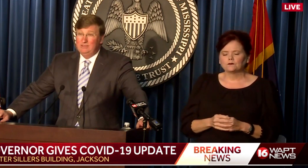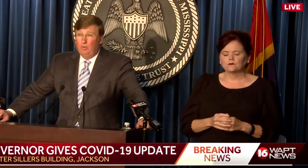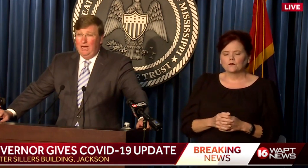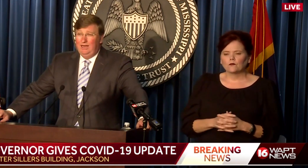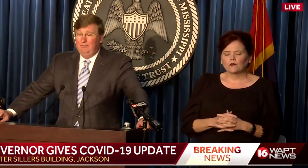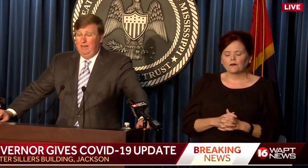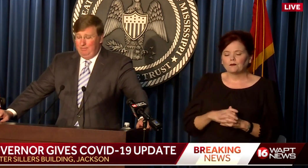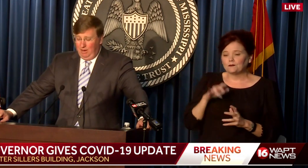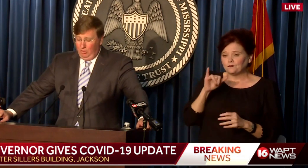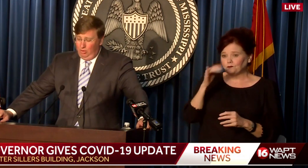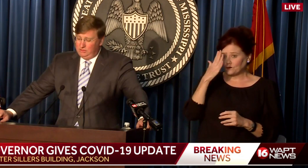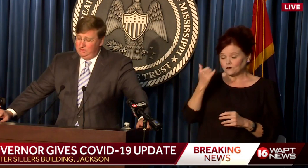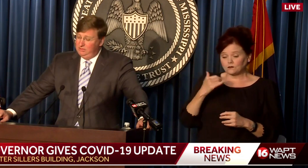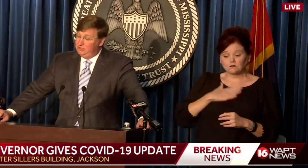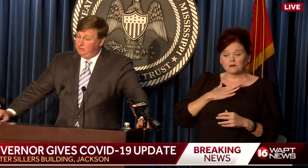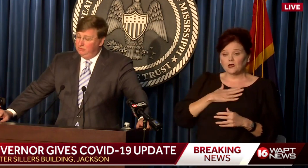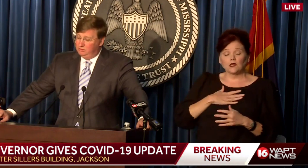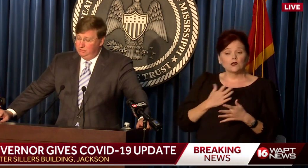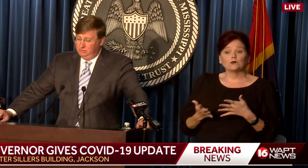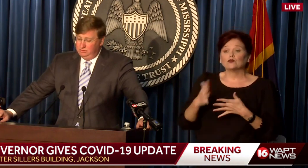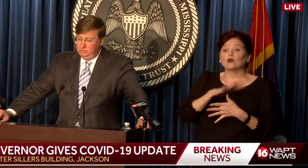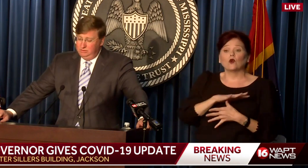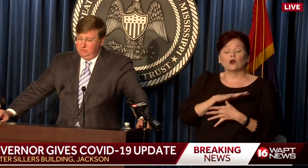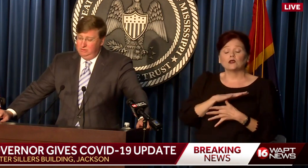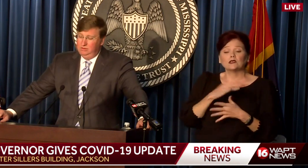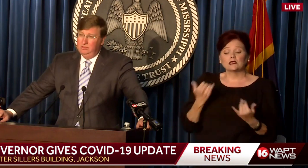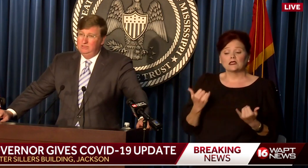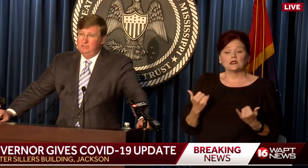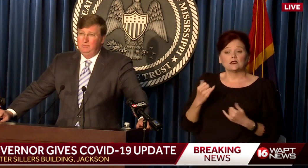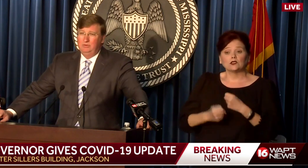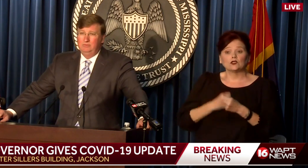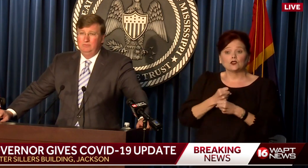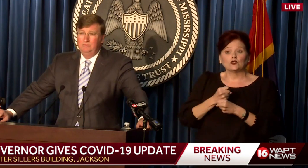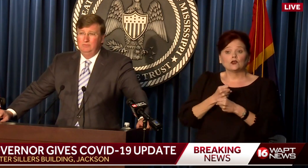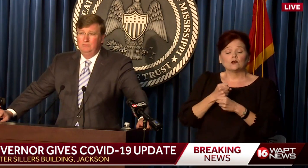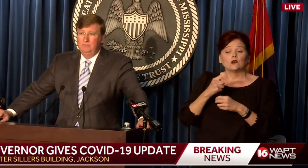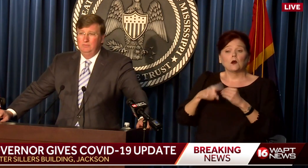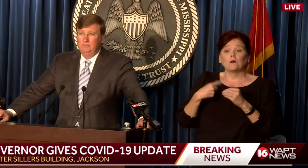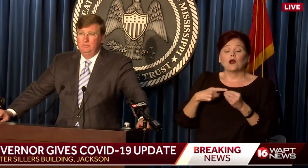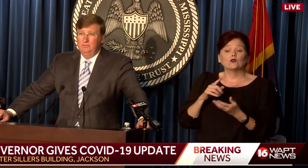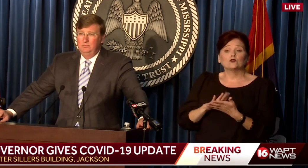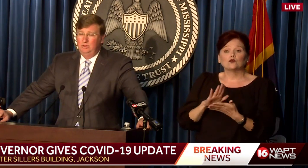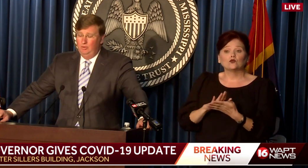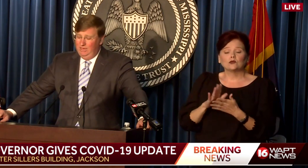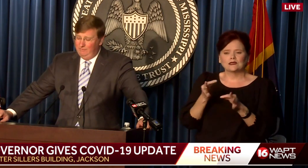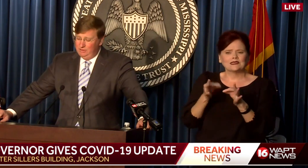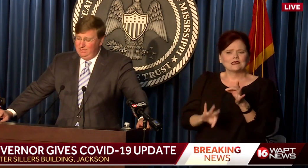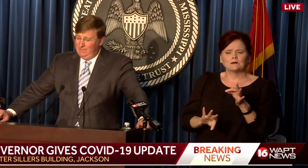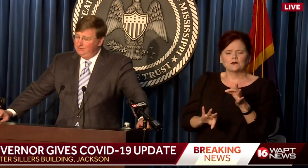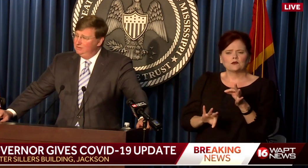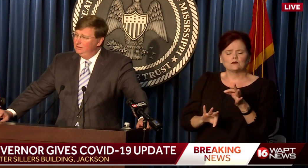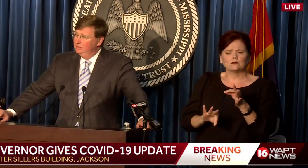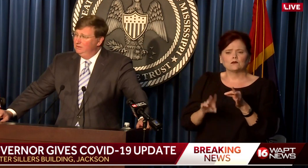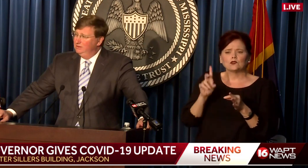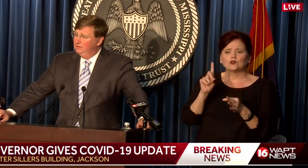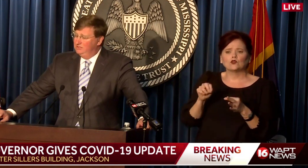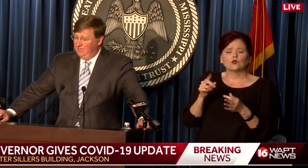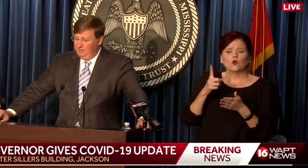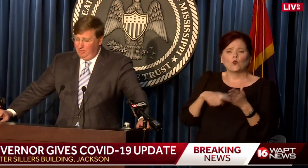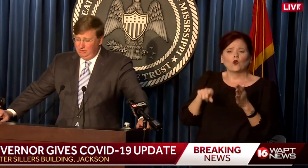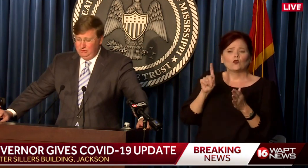That is why my priority this year on schools is simple. Do whatever it takes